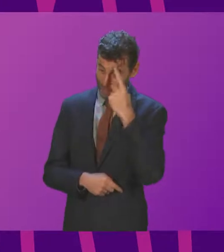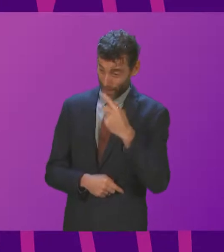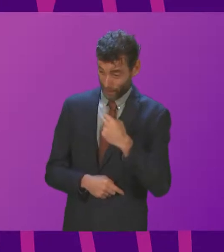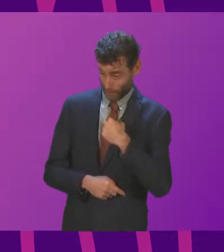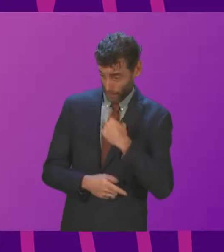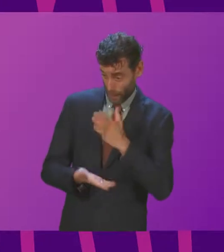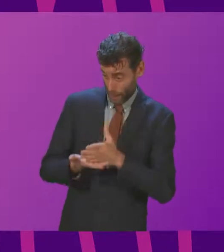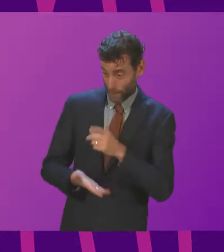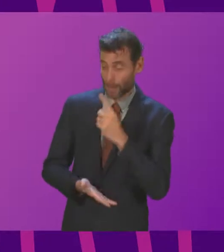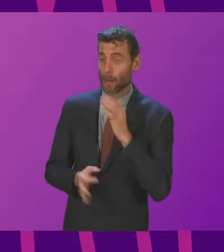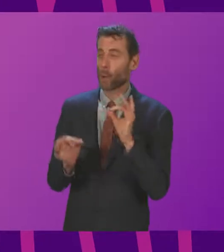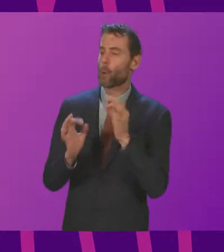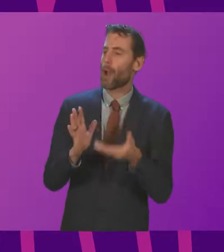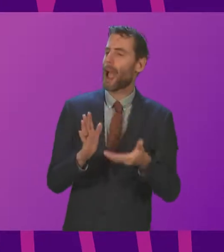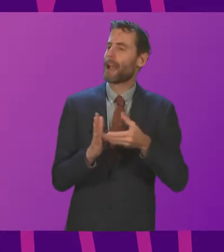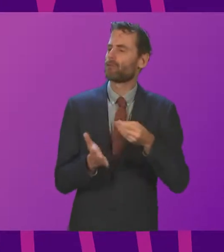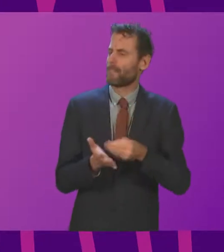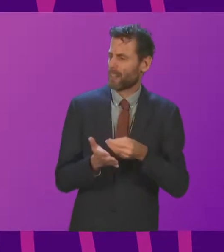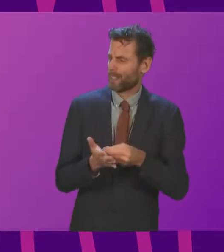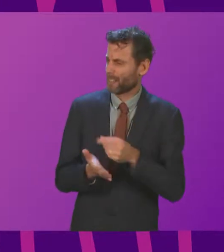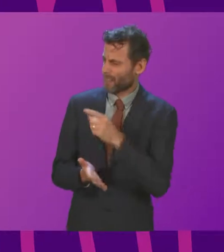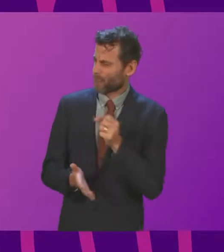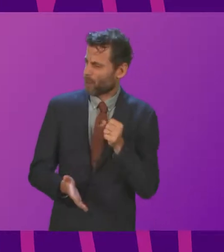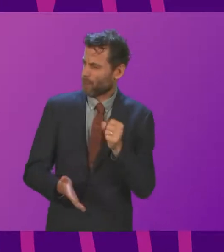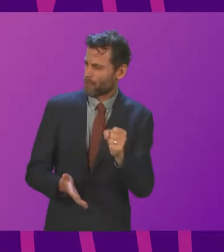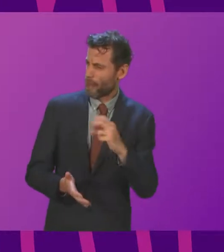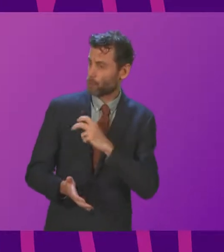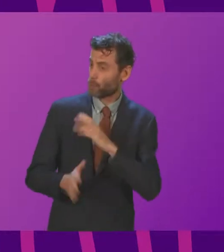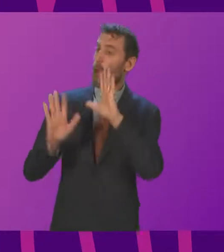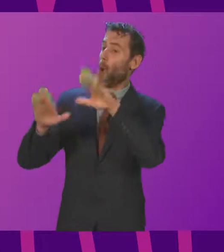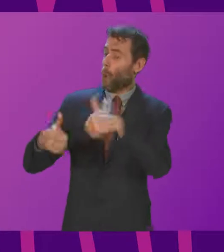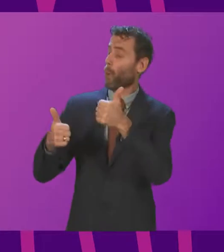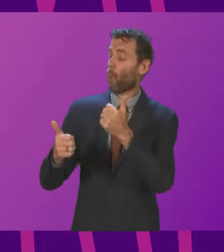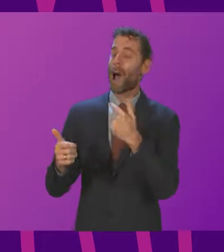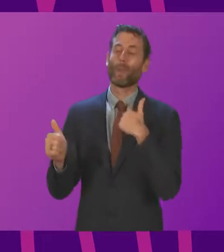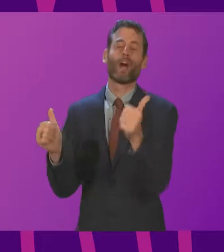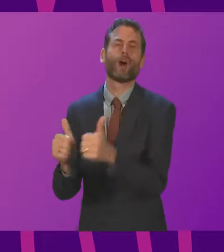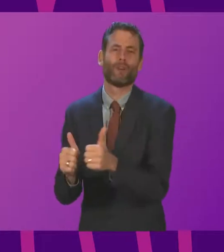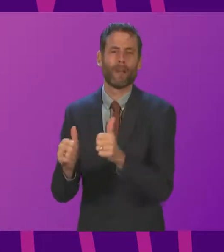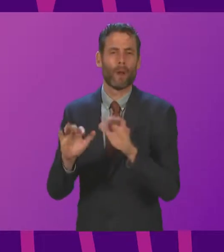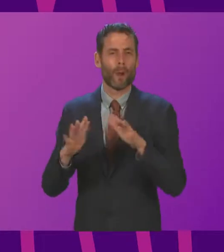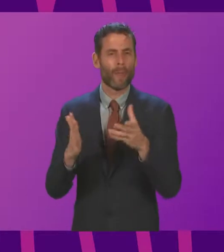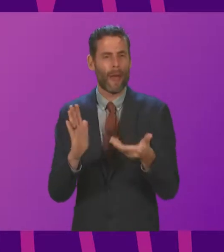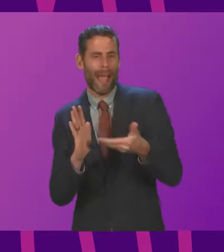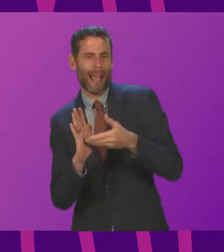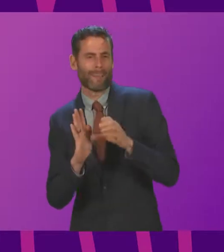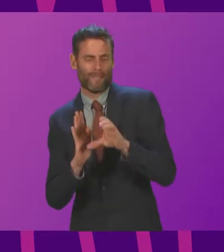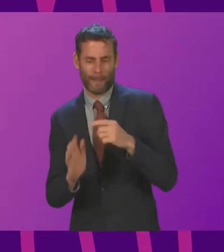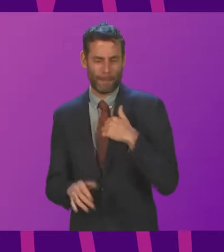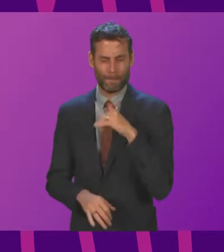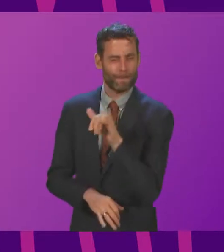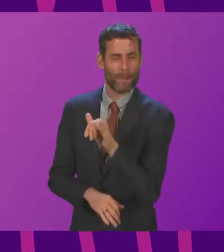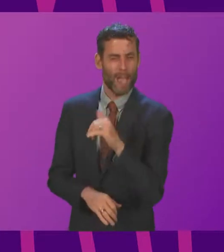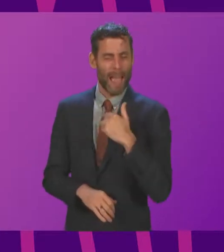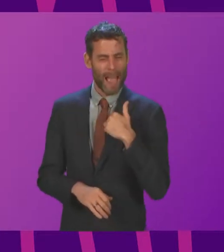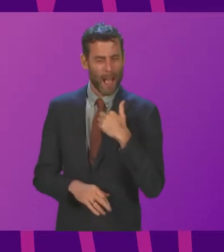funding involved in that? Suddenly the rail unions just suddenly decided to accept it. And I was very clear in my question, and I hope the First